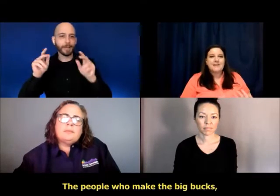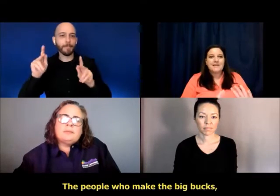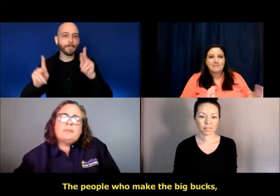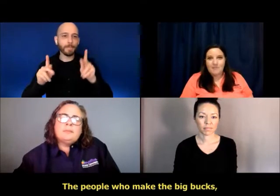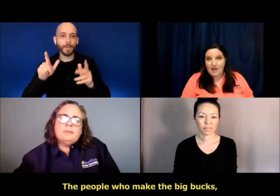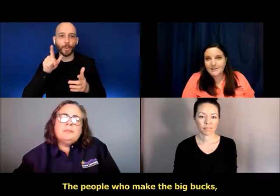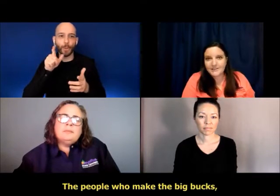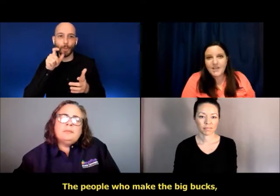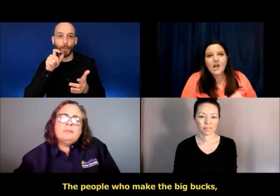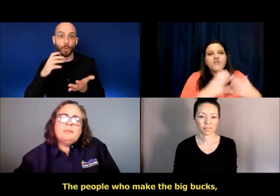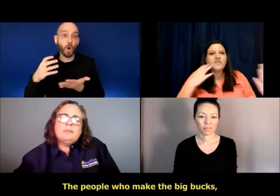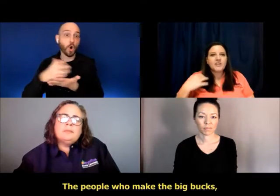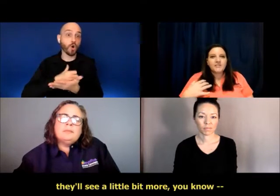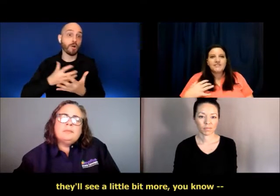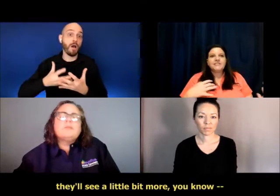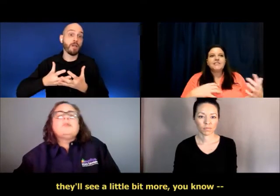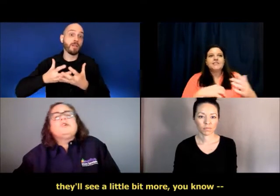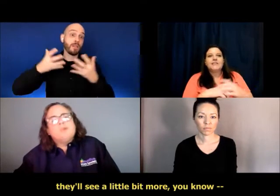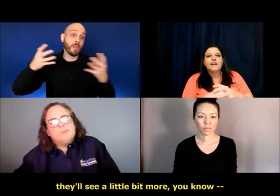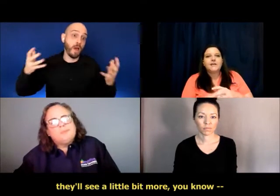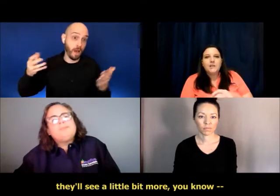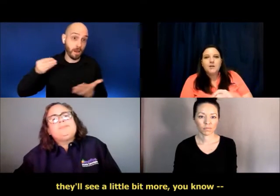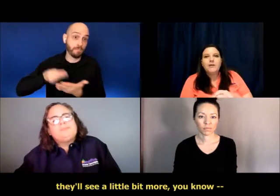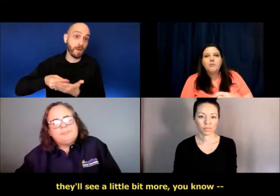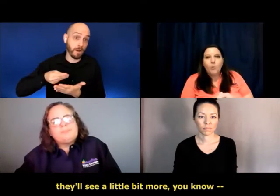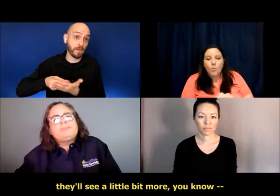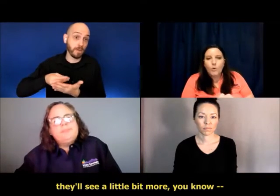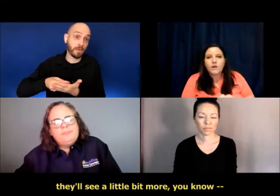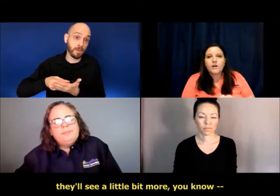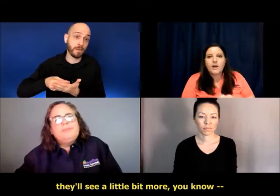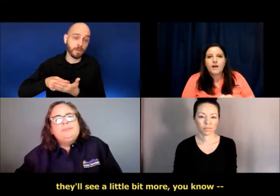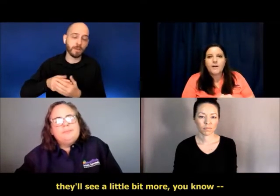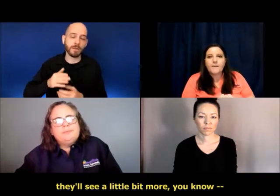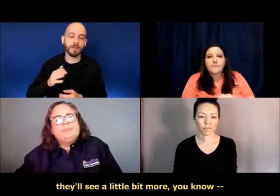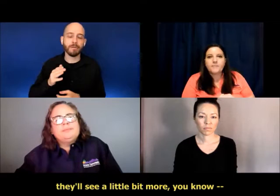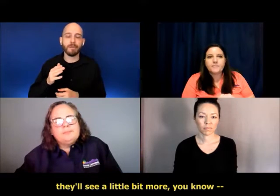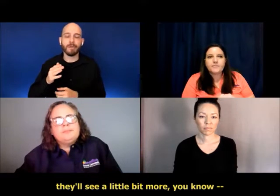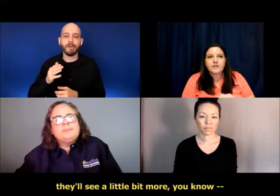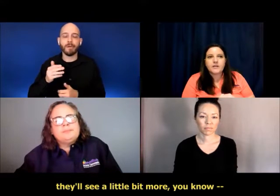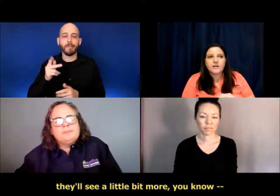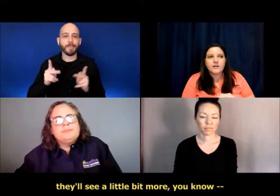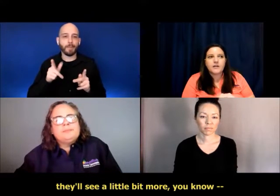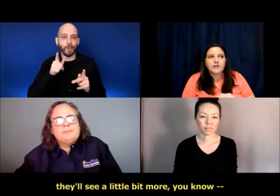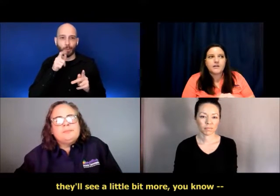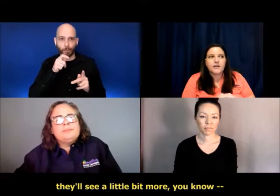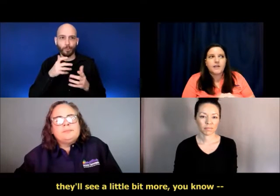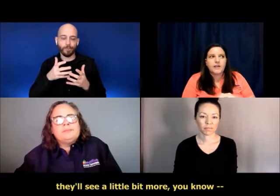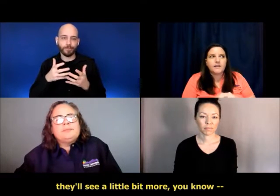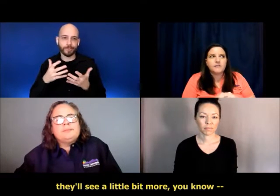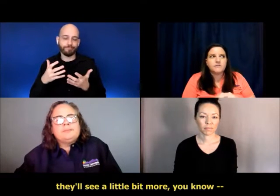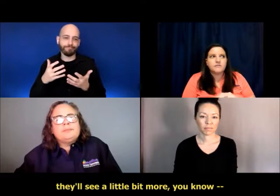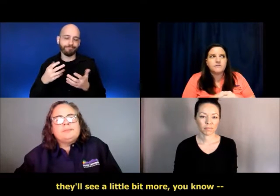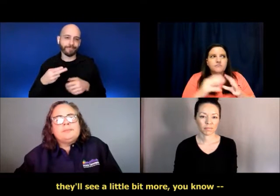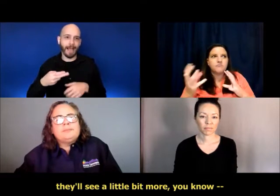make the big bucks. They'll see a little bit more, um, uh,